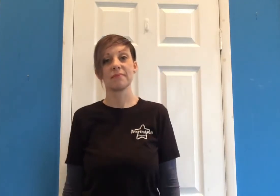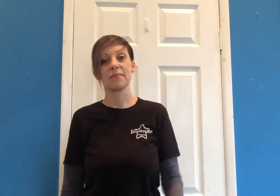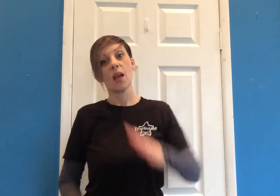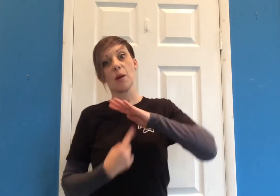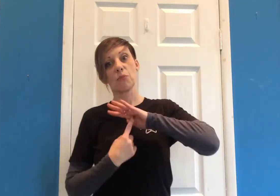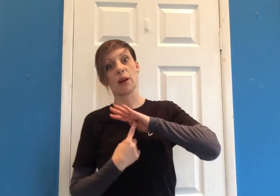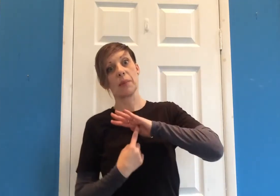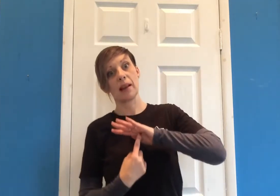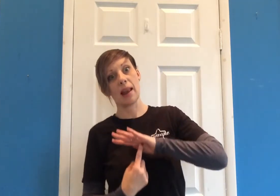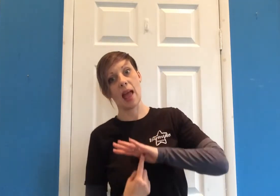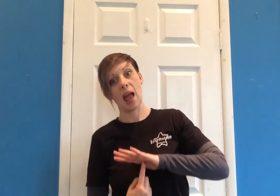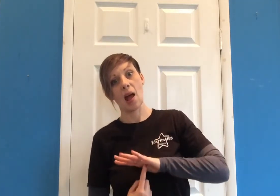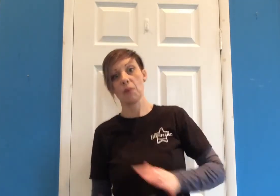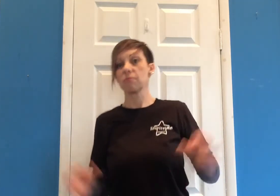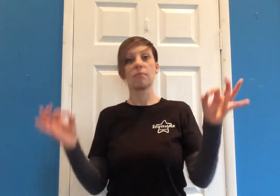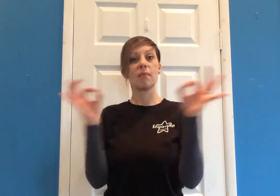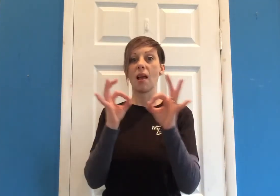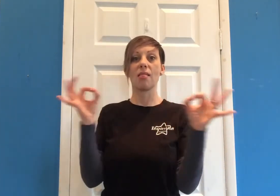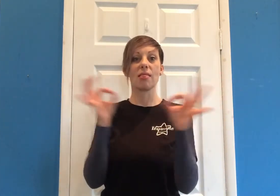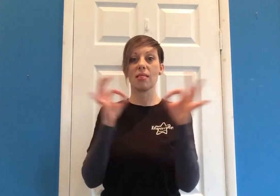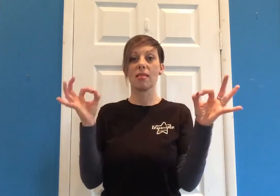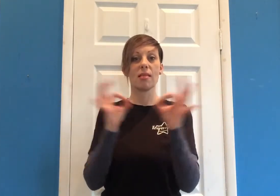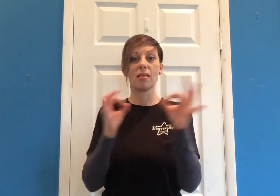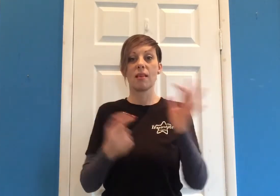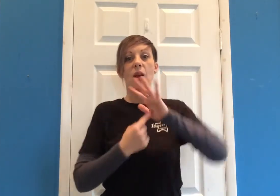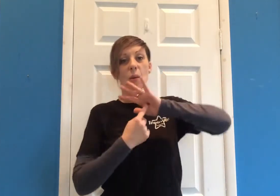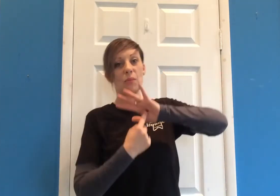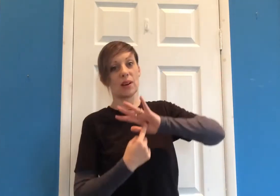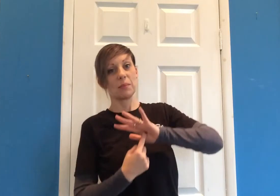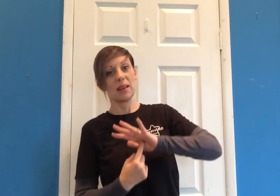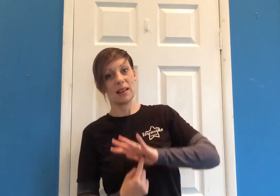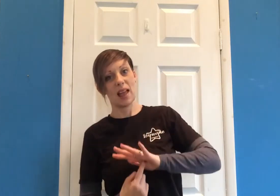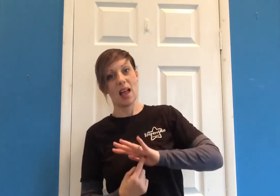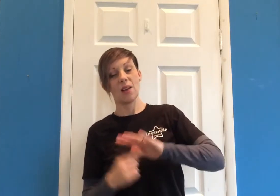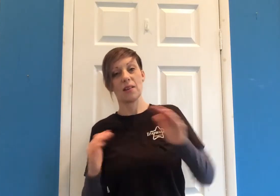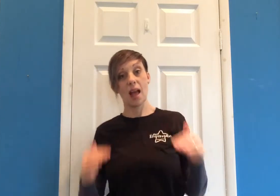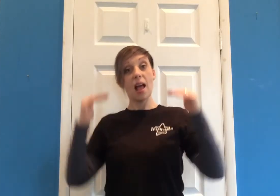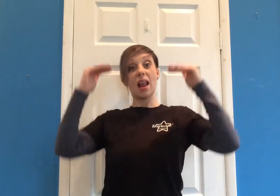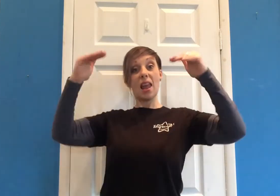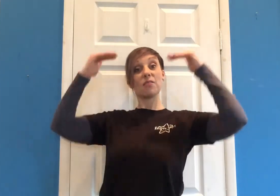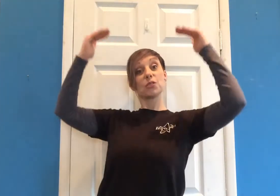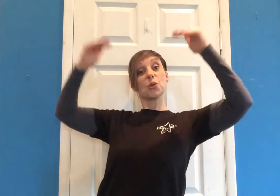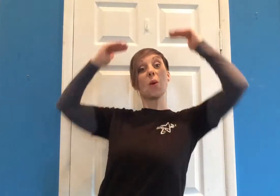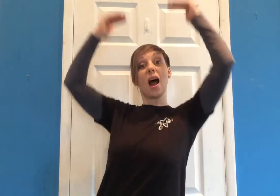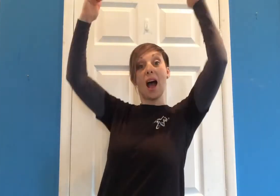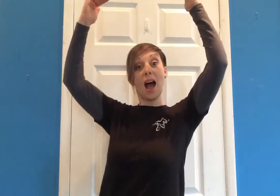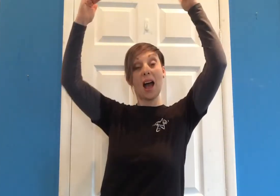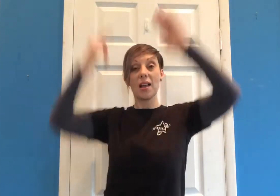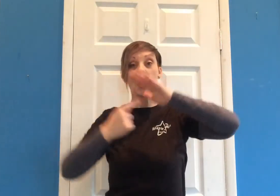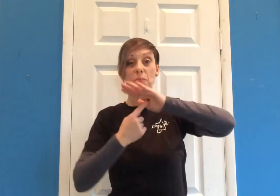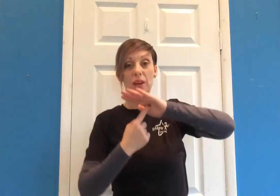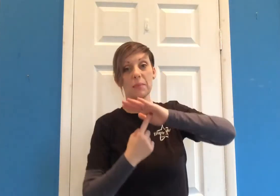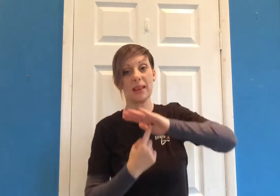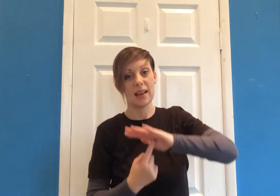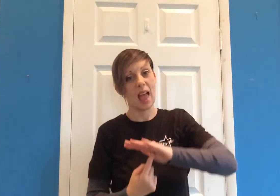news talking that's what want do Here come bad